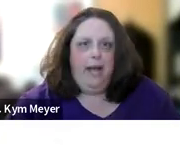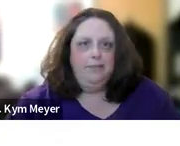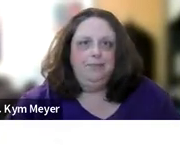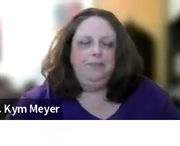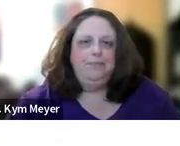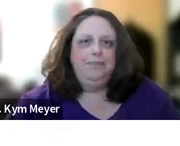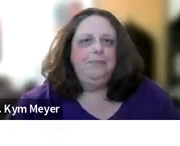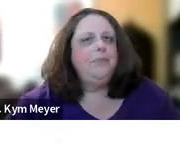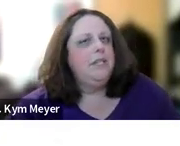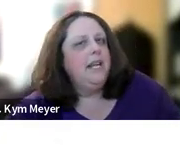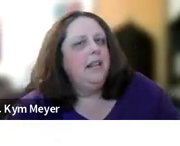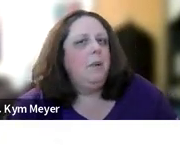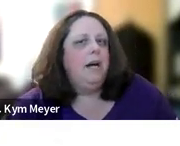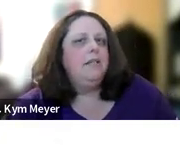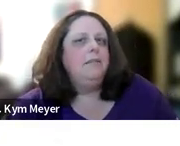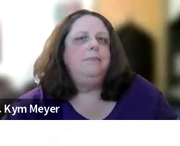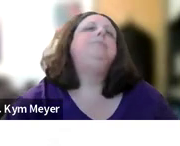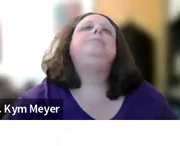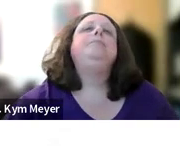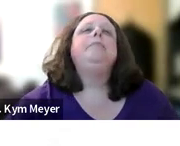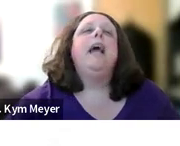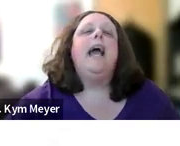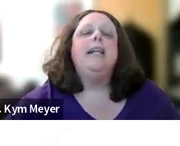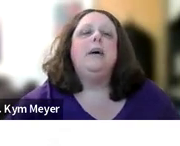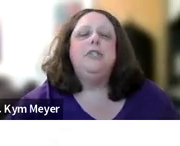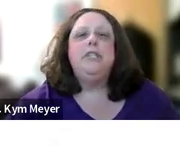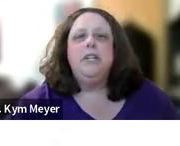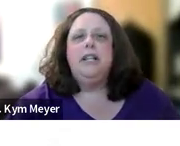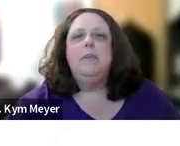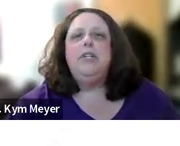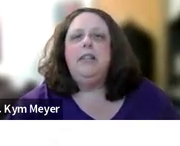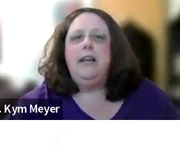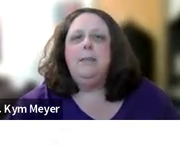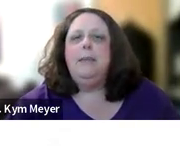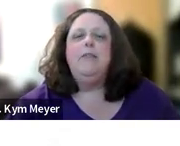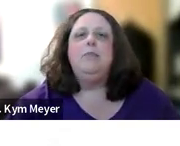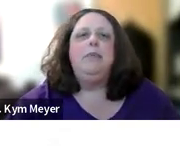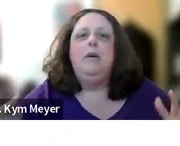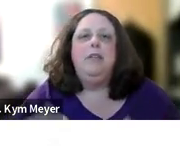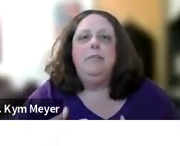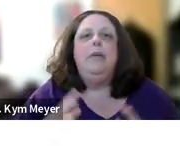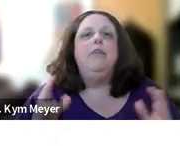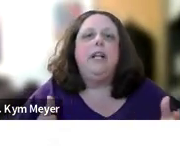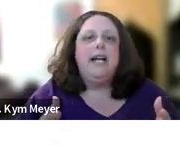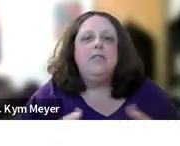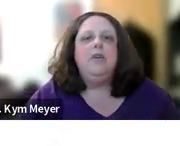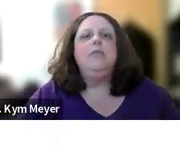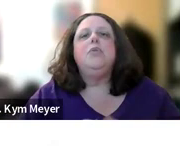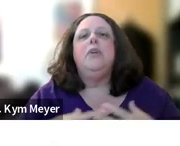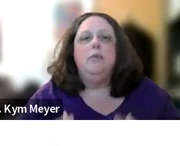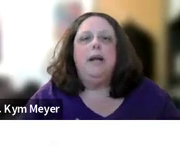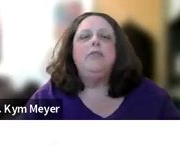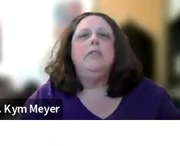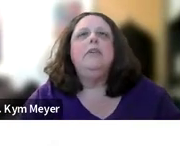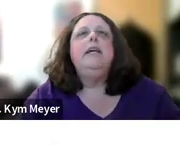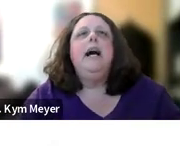Okay. Let's take a little pause. And I want you to start. I want you to think if you're, you know, either if you're in a class of folks